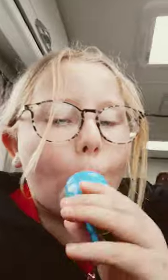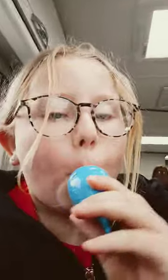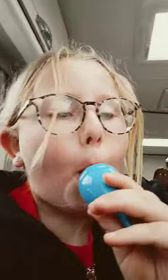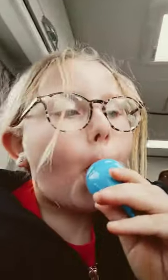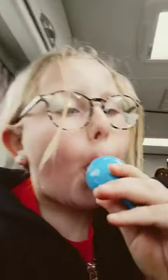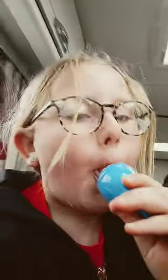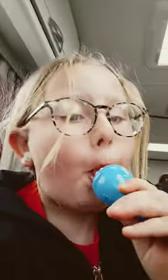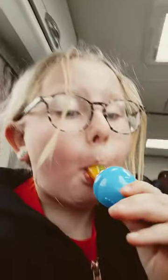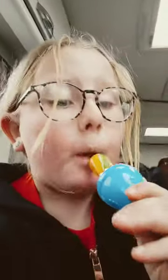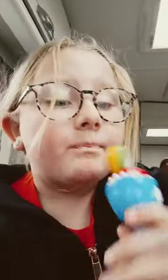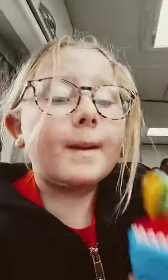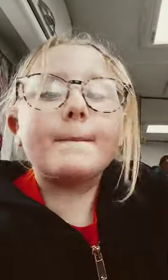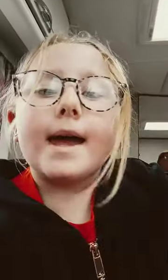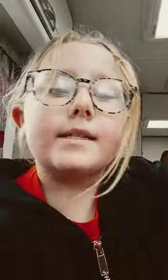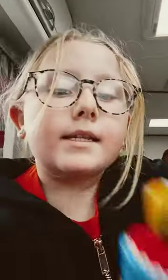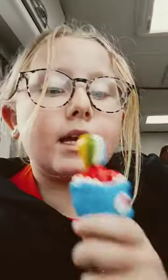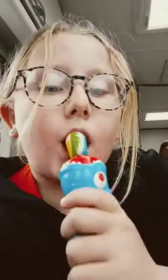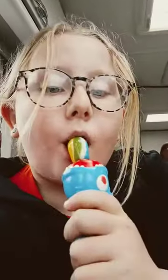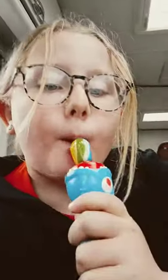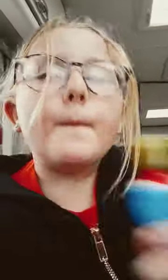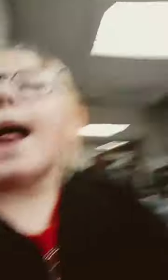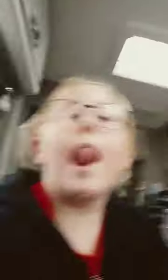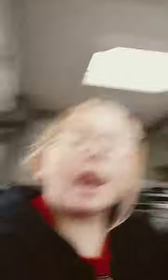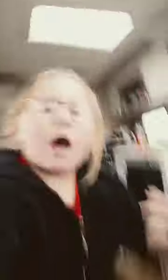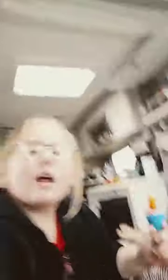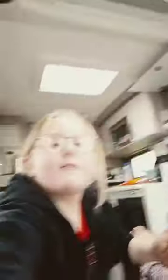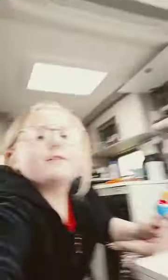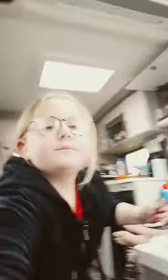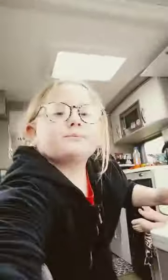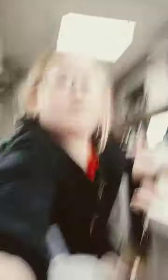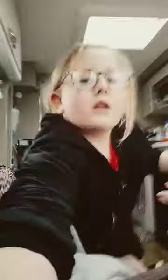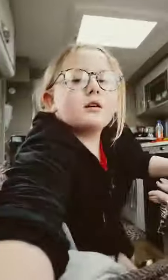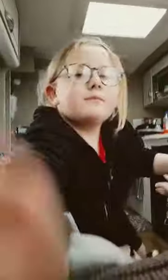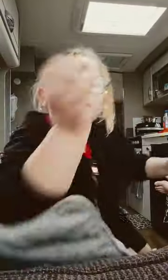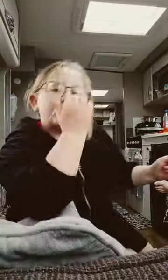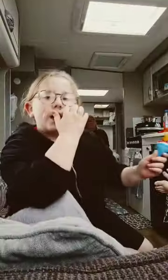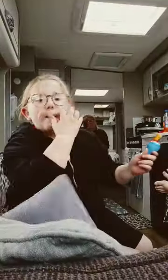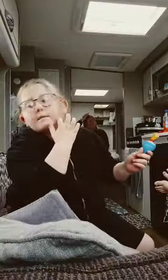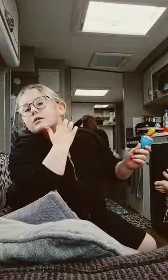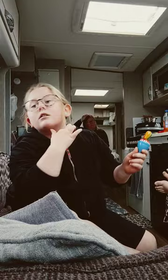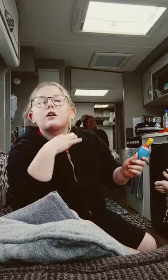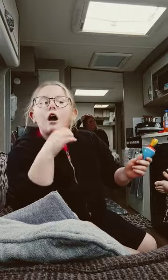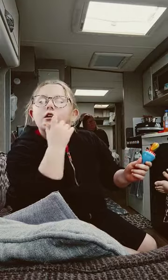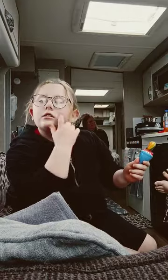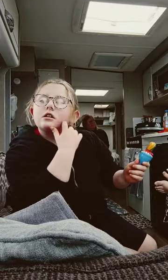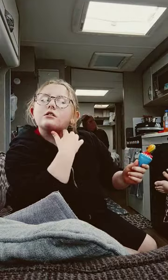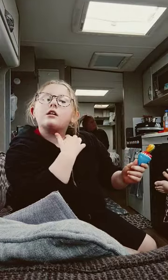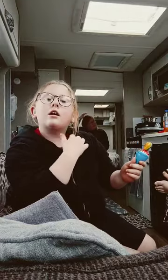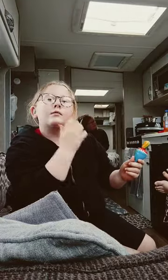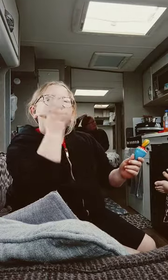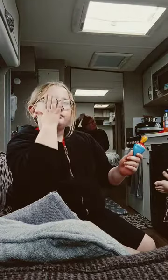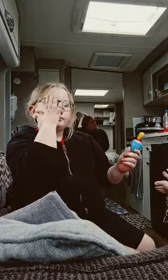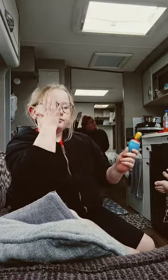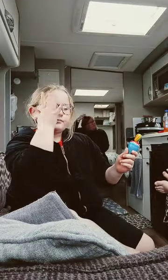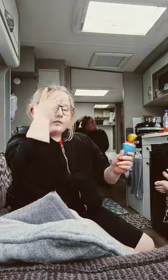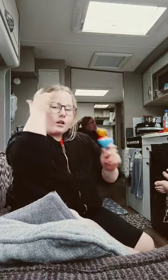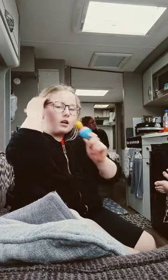I hope that's romantic all my life Surrounded by couples all the time I guess I should